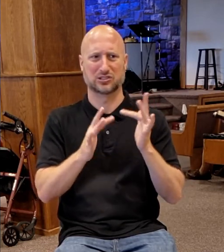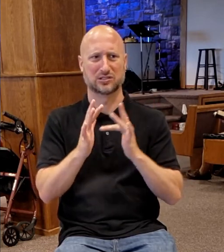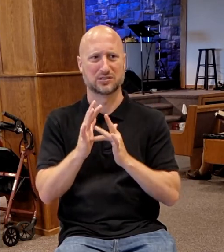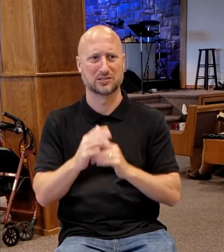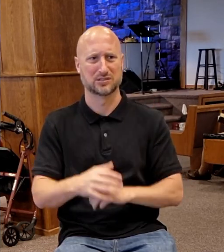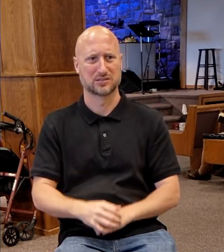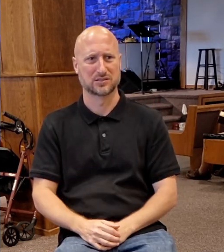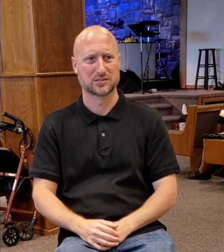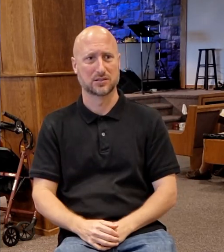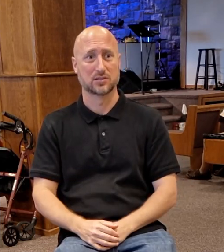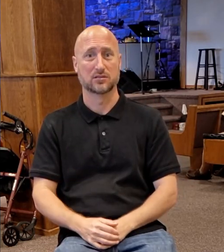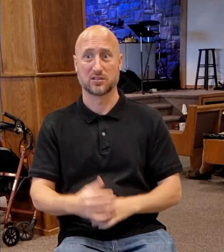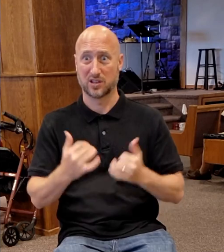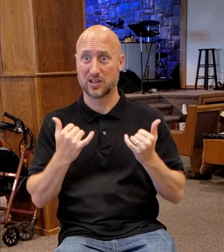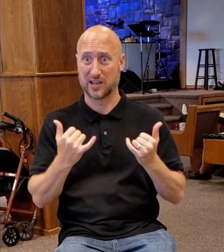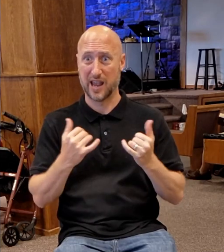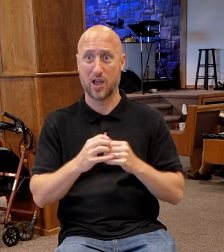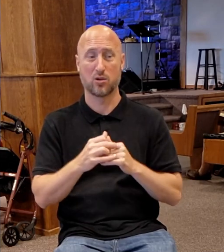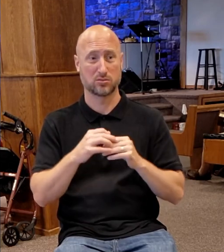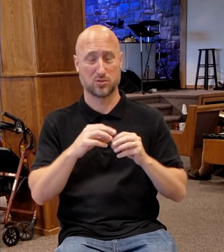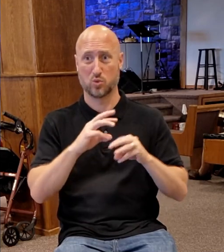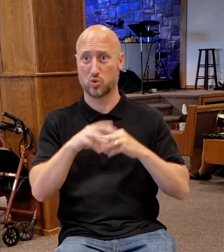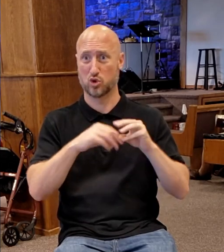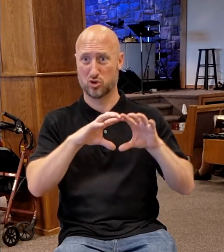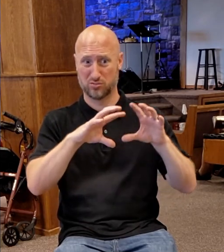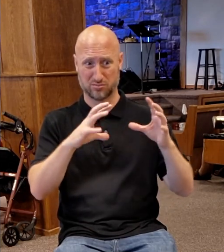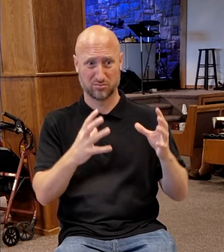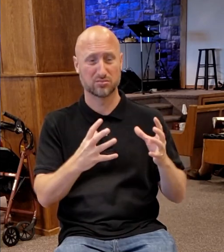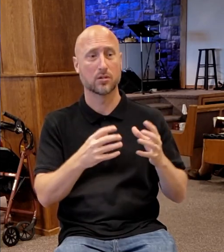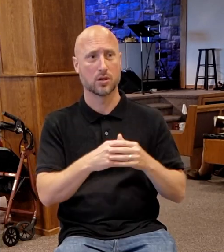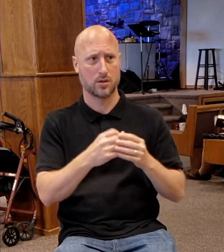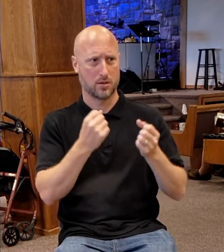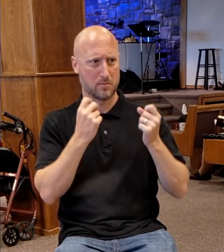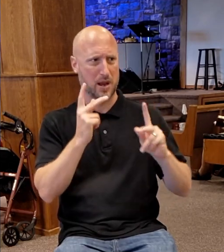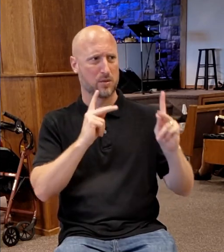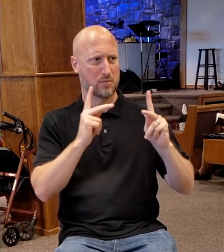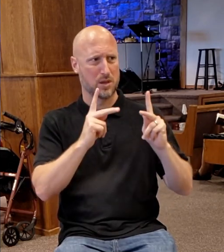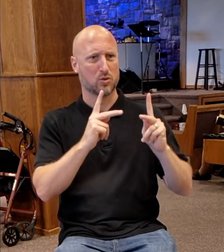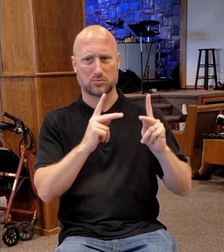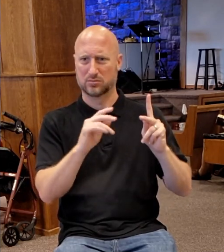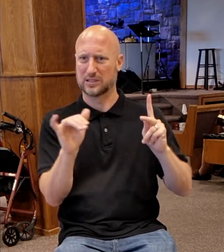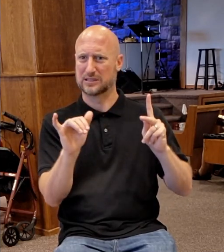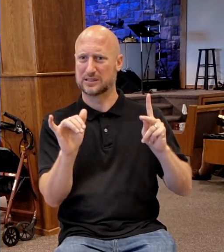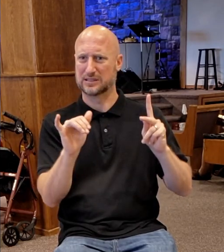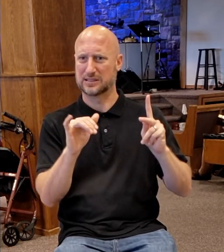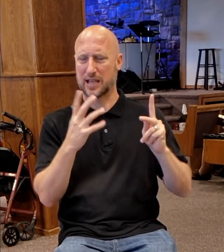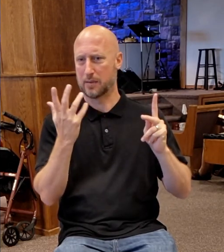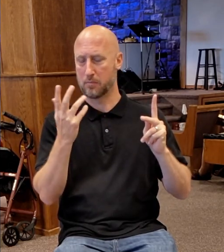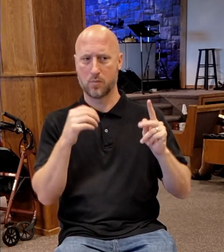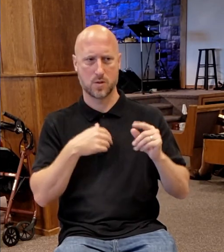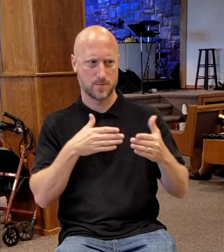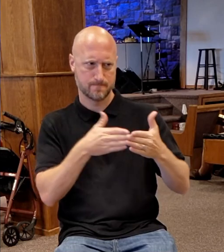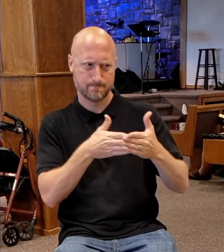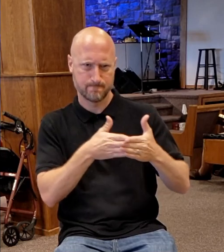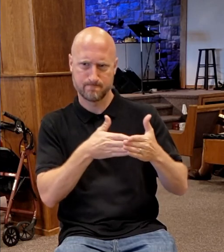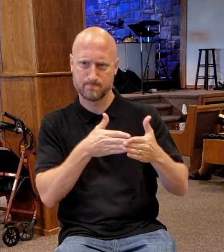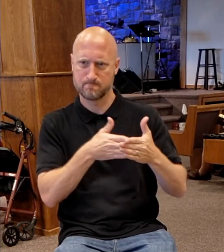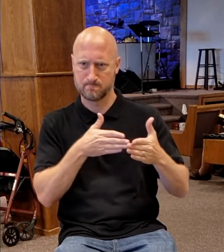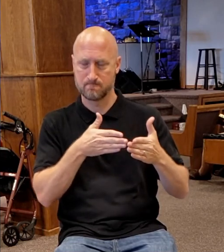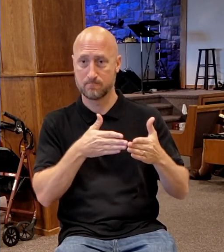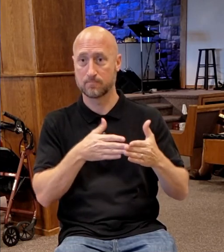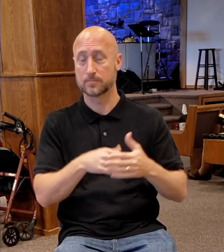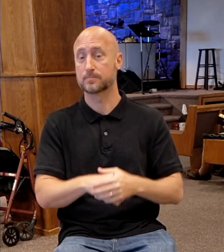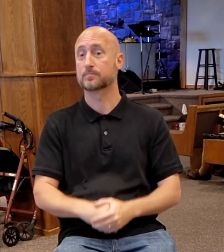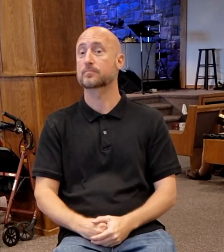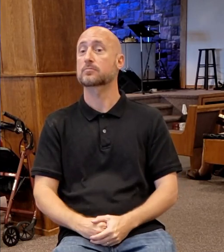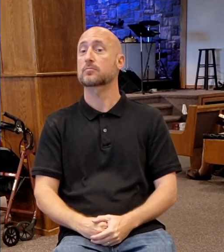brethren around the world are facing today. So after these things, Jesus walked in Galilee. He spent time in